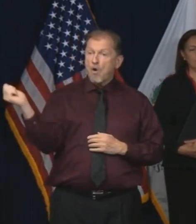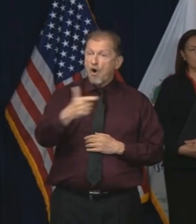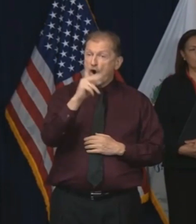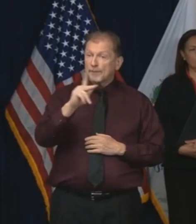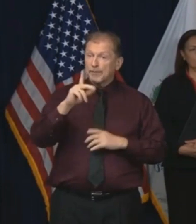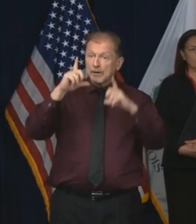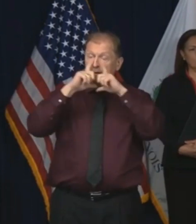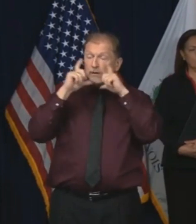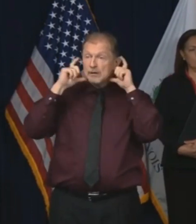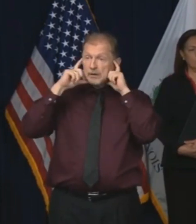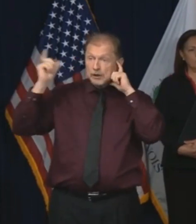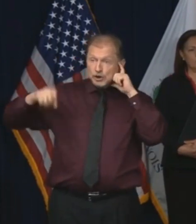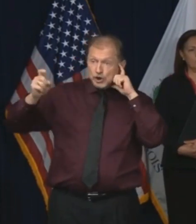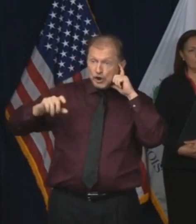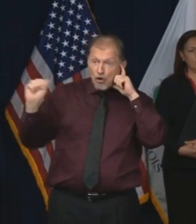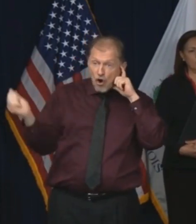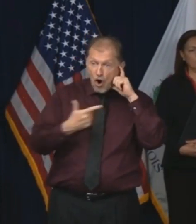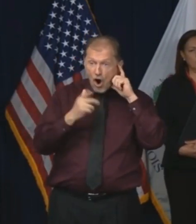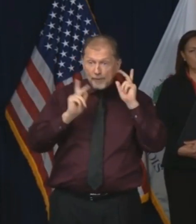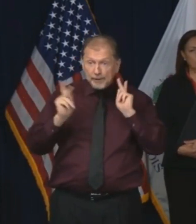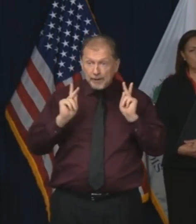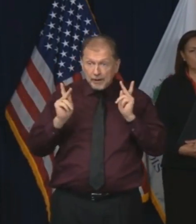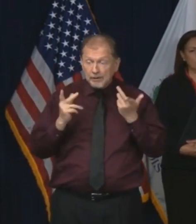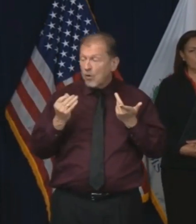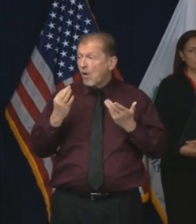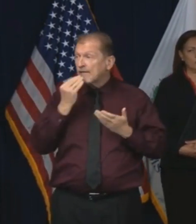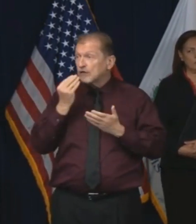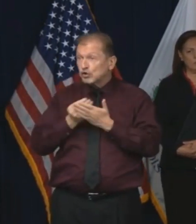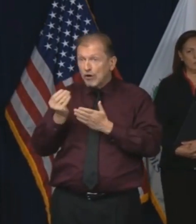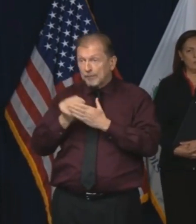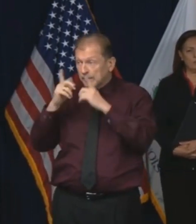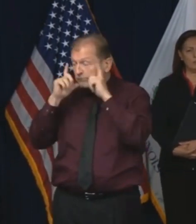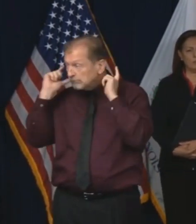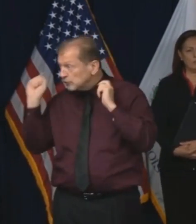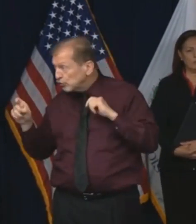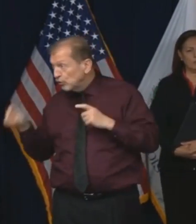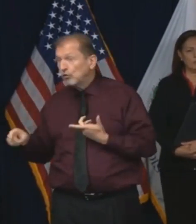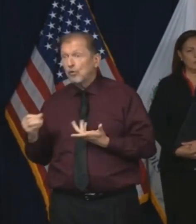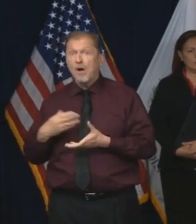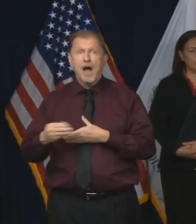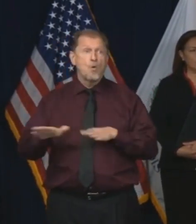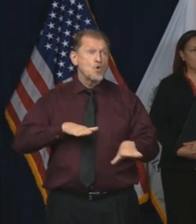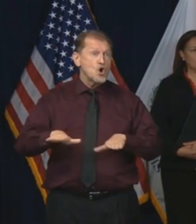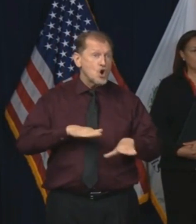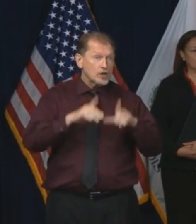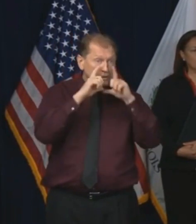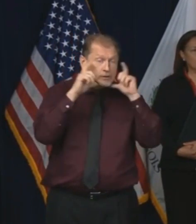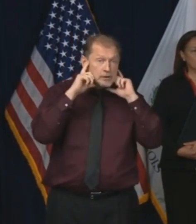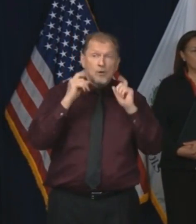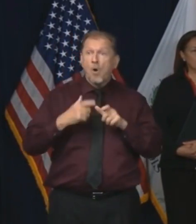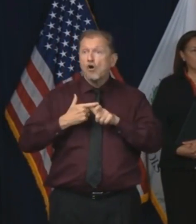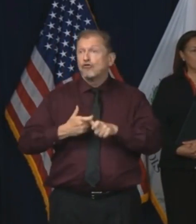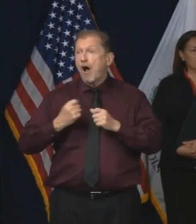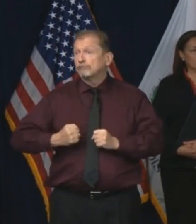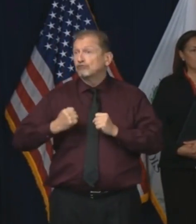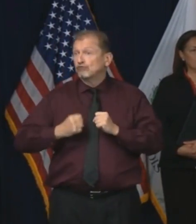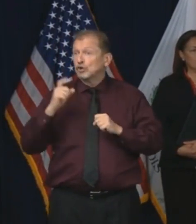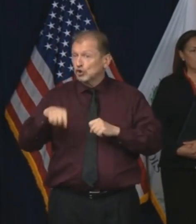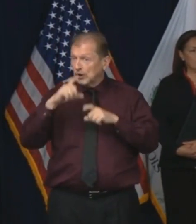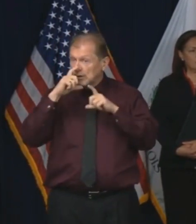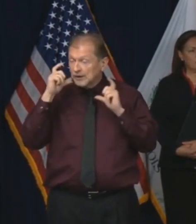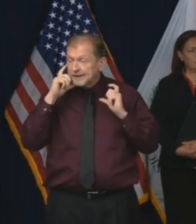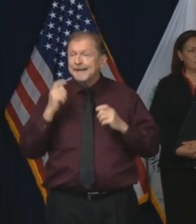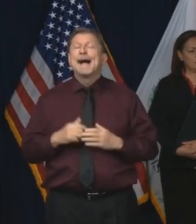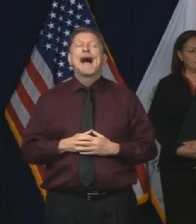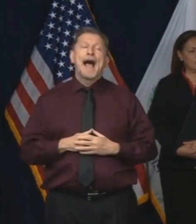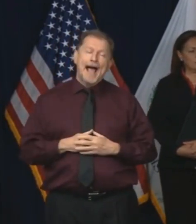requirement? When should people wear them in the grocery store or also out on a walk or run? It's a great question. So there's not